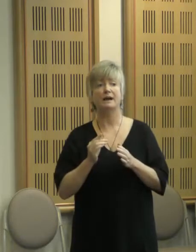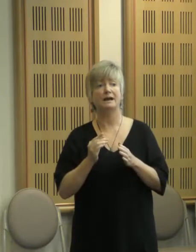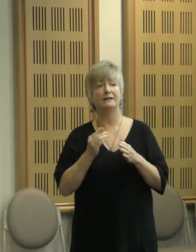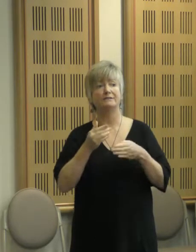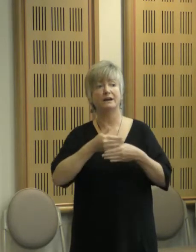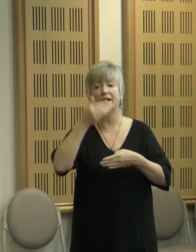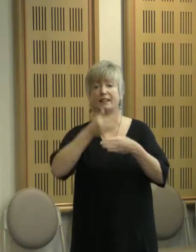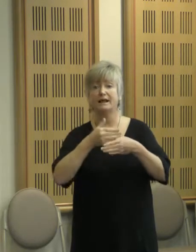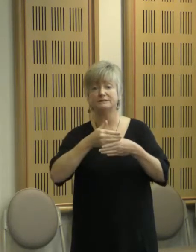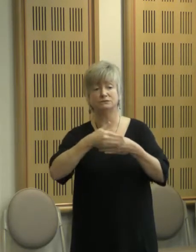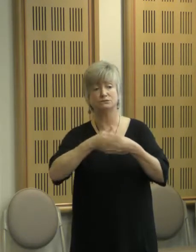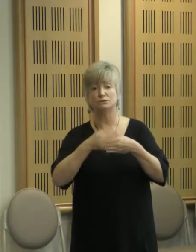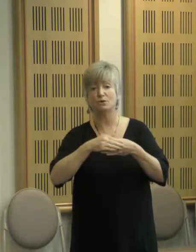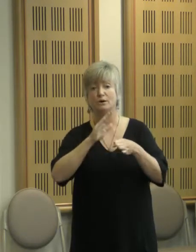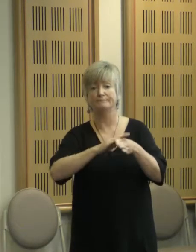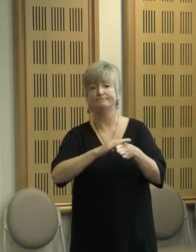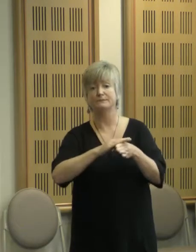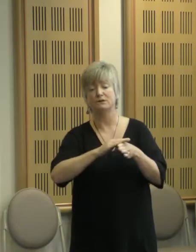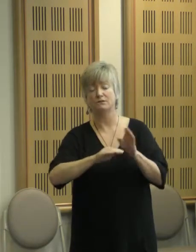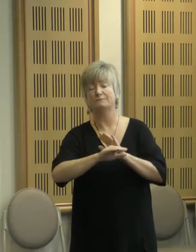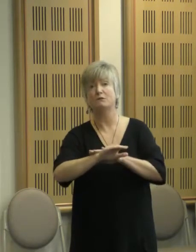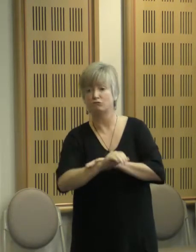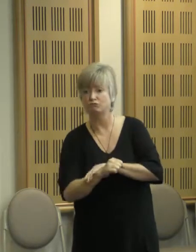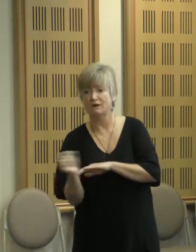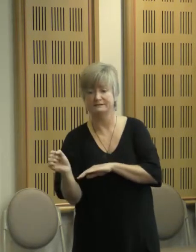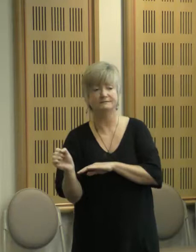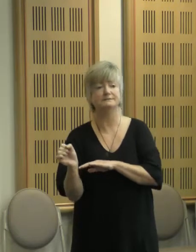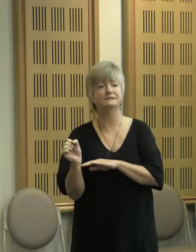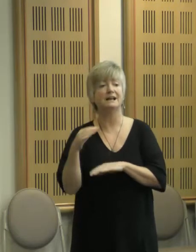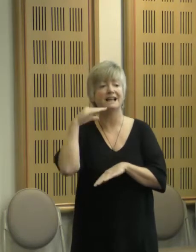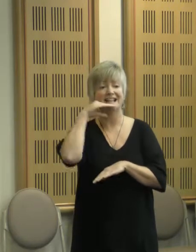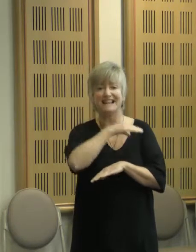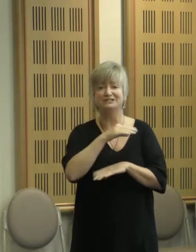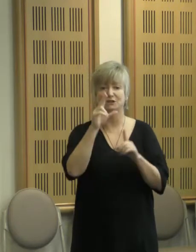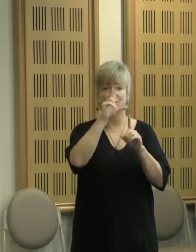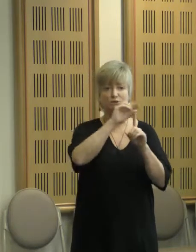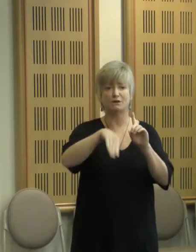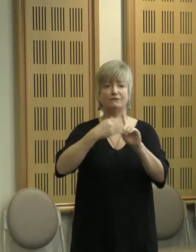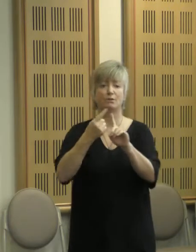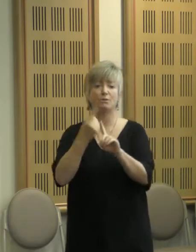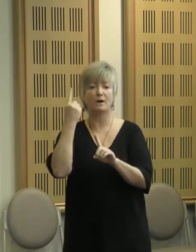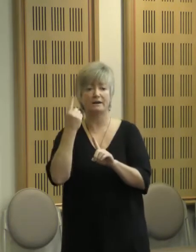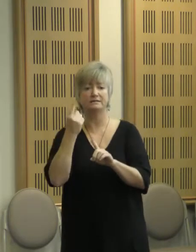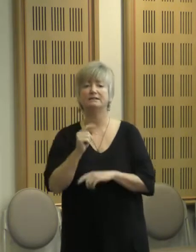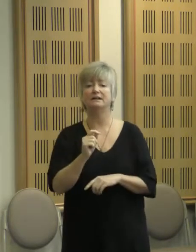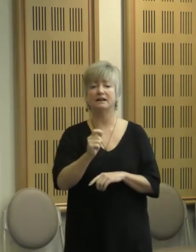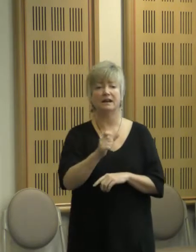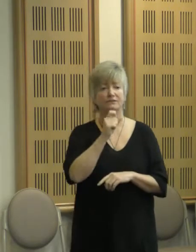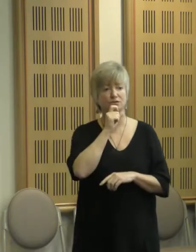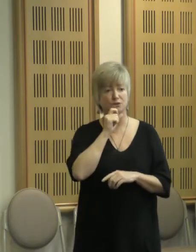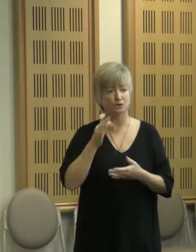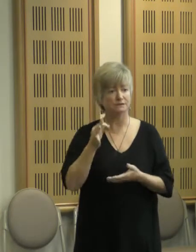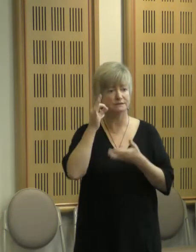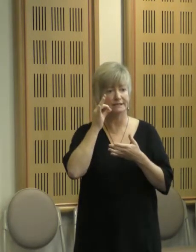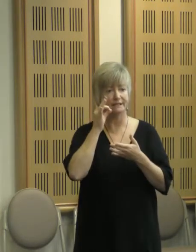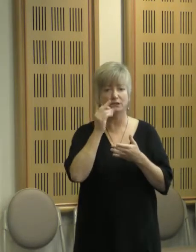doors and to a sharp right. Lunch will be at 12 to 1 o'clock and afternoon tea at 2 to 2